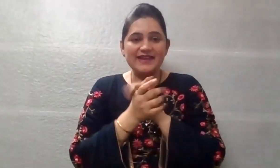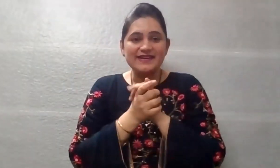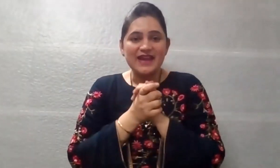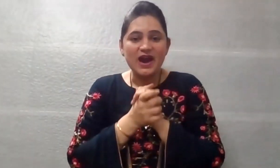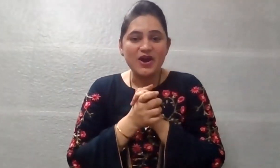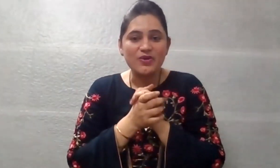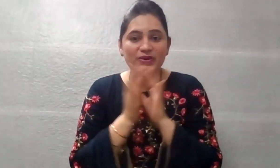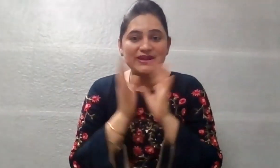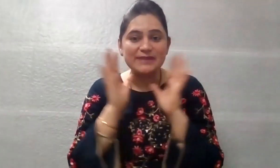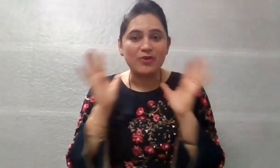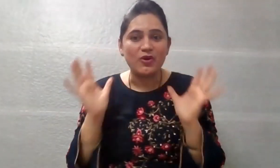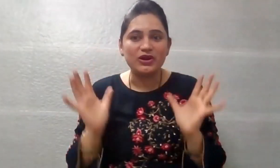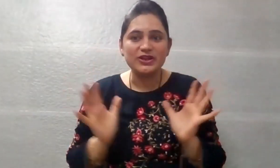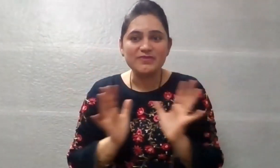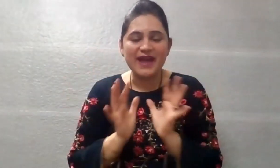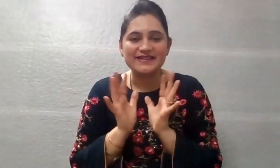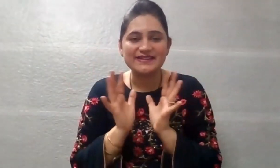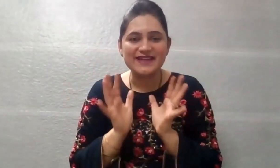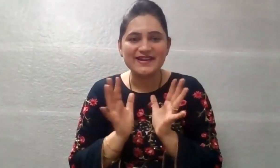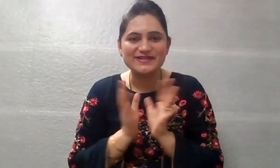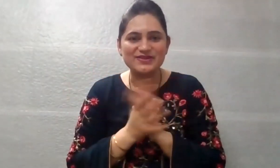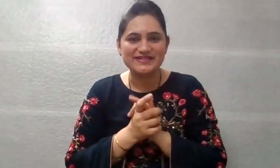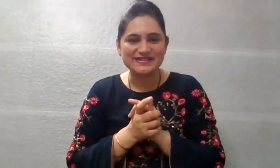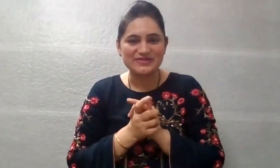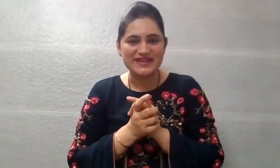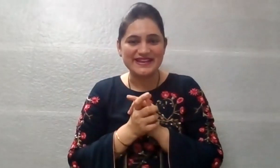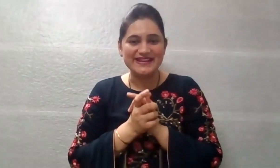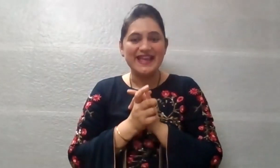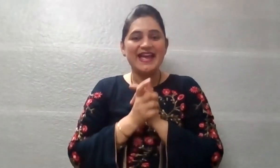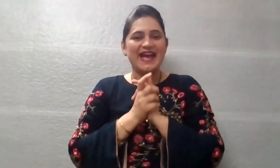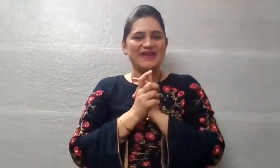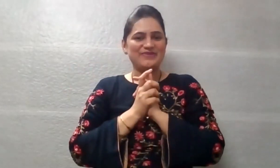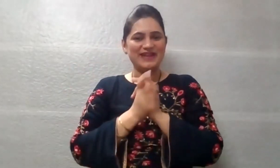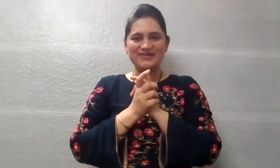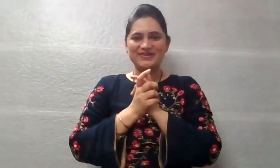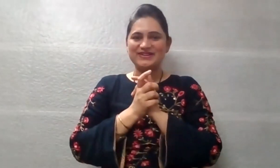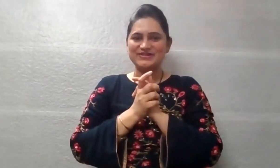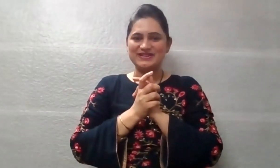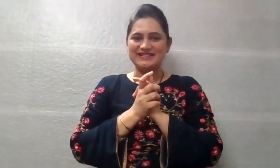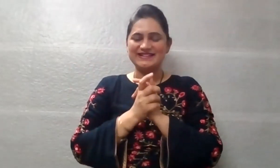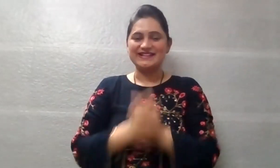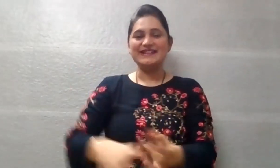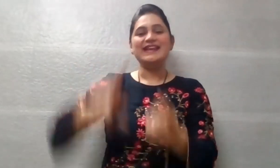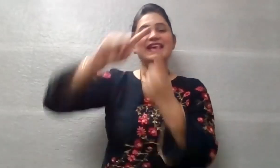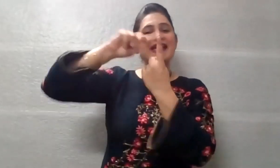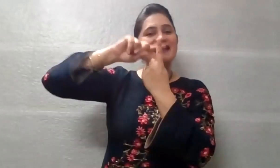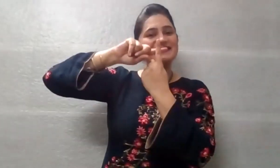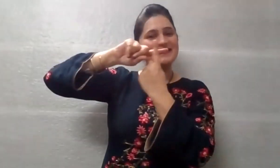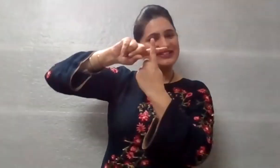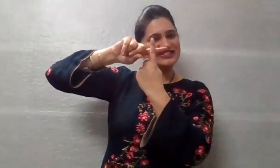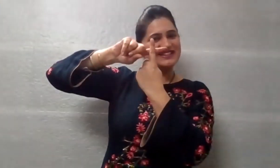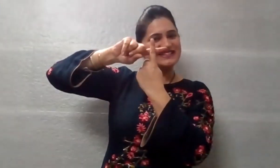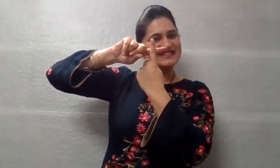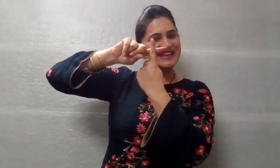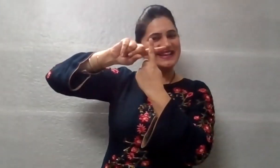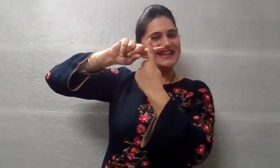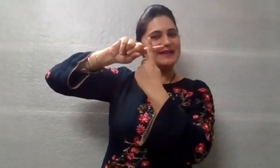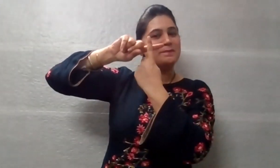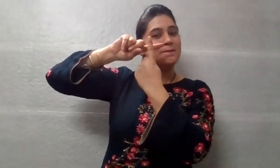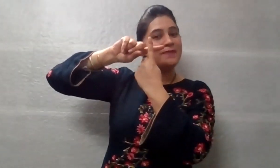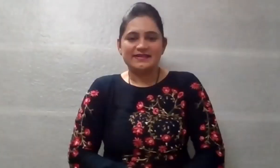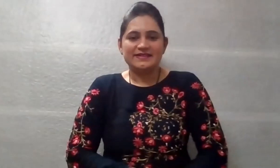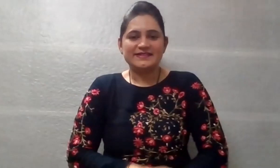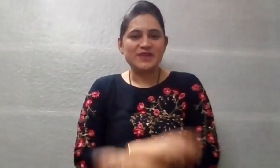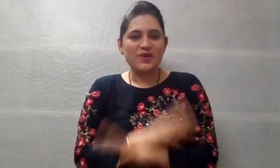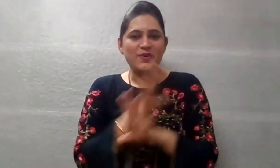And now, keep all your magnet eyes on the screen. And we are going to learn edition today.